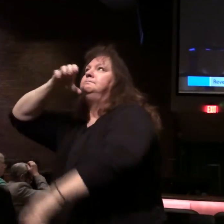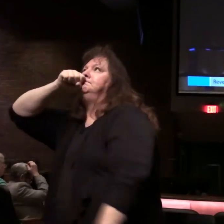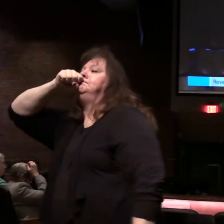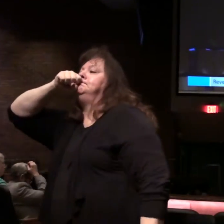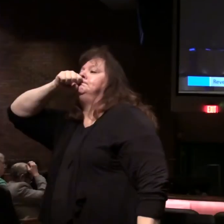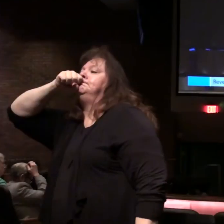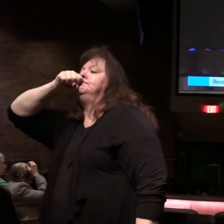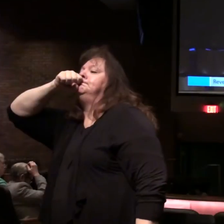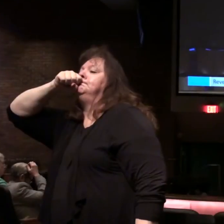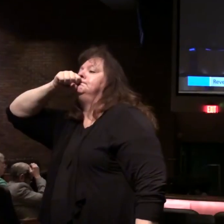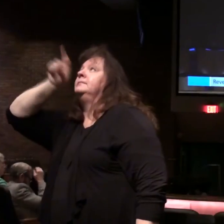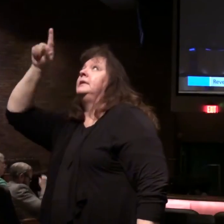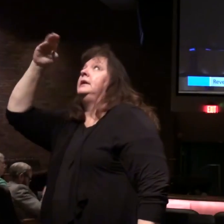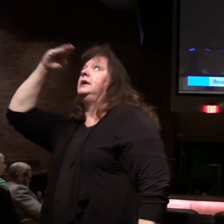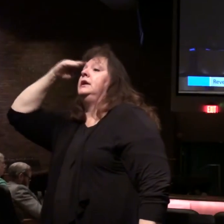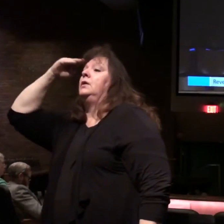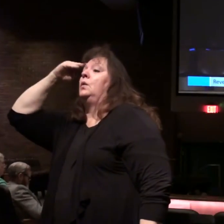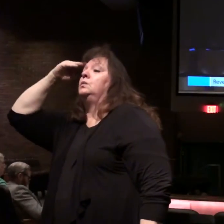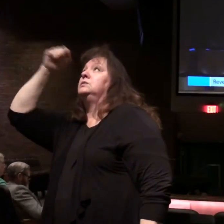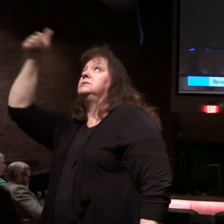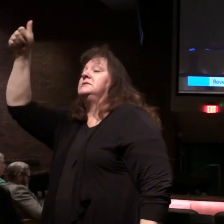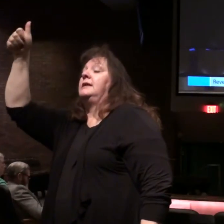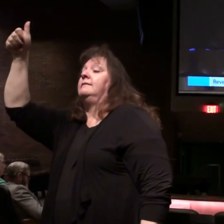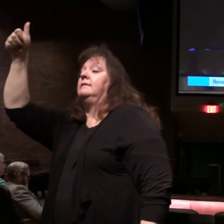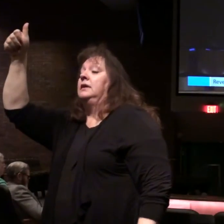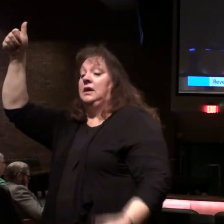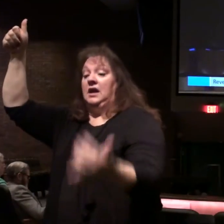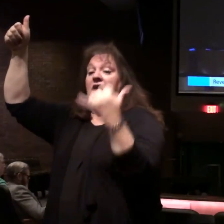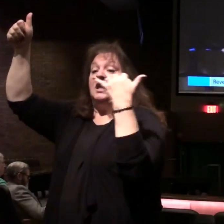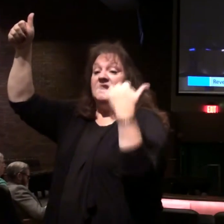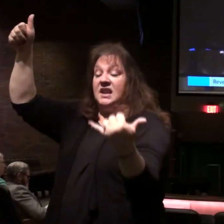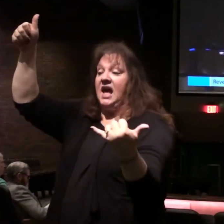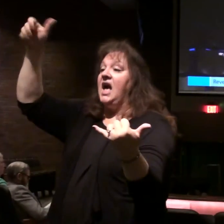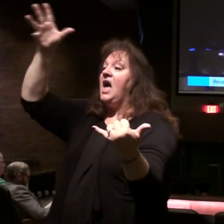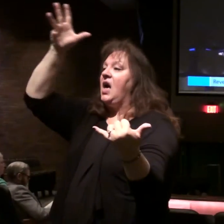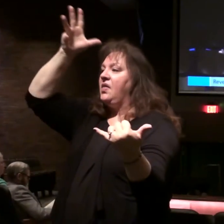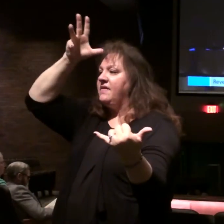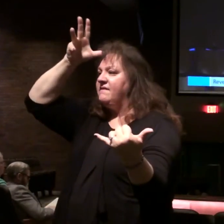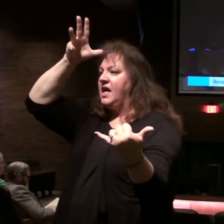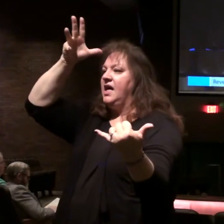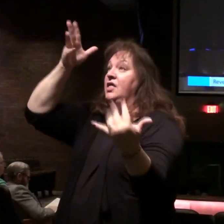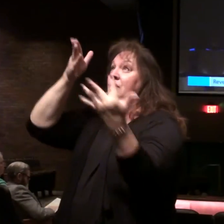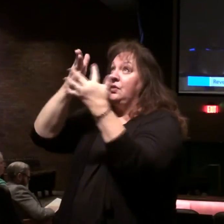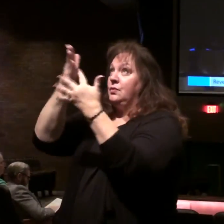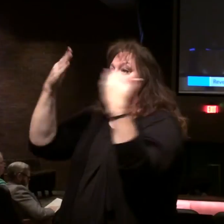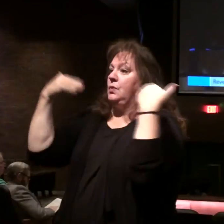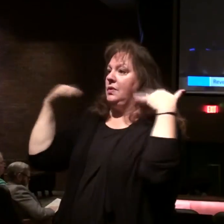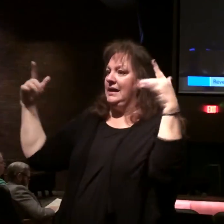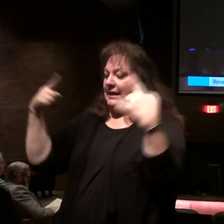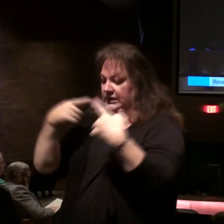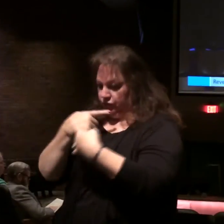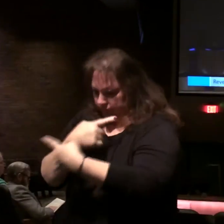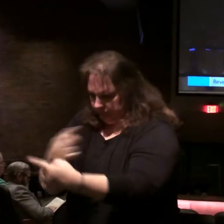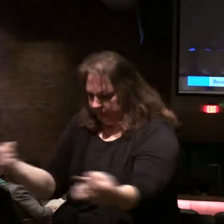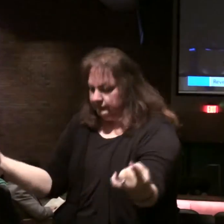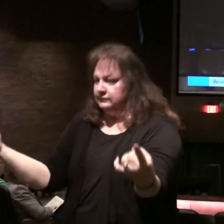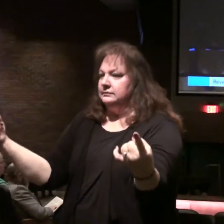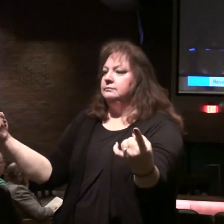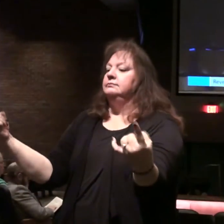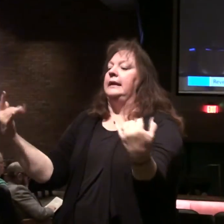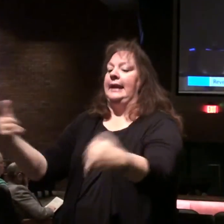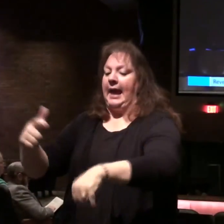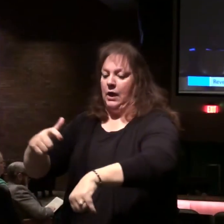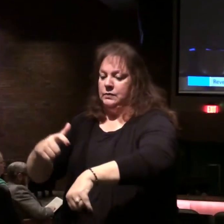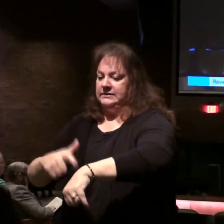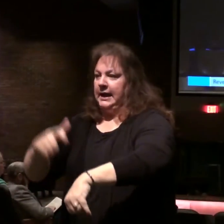for himself. Now, the Father is announcing through this angel, it's